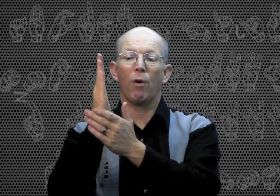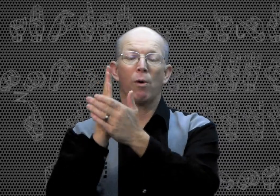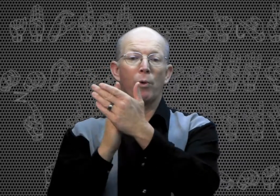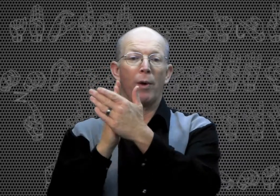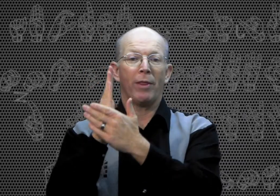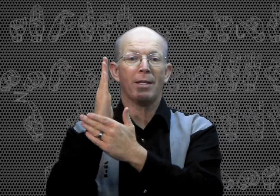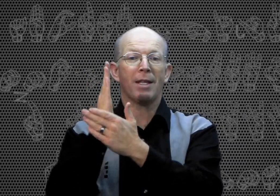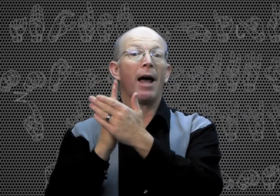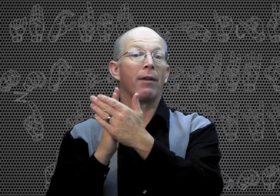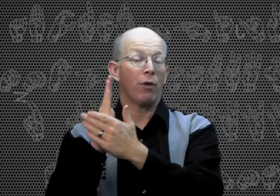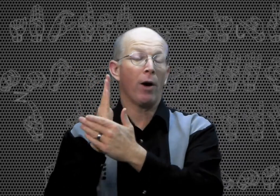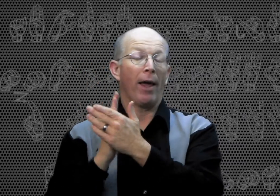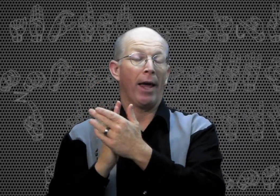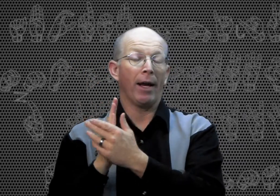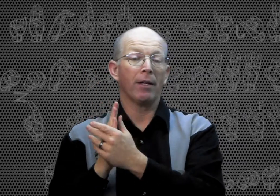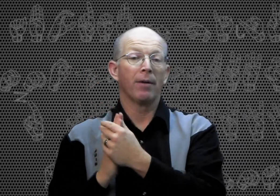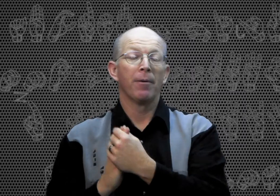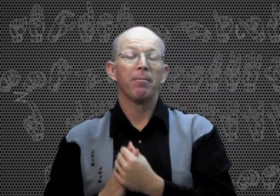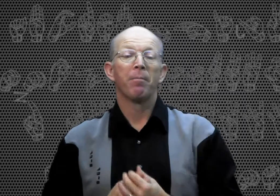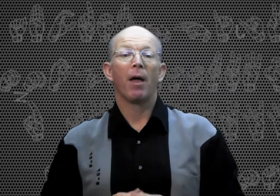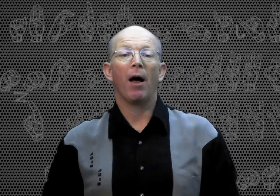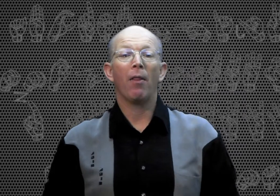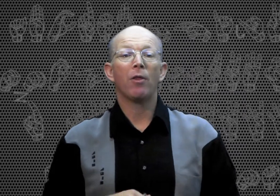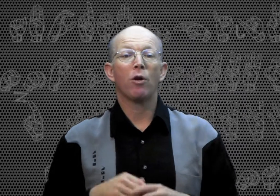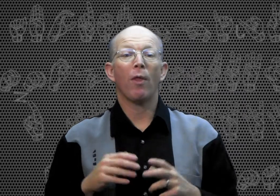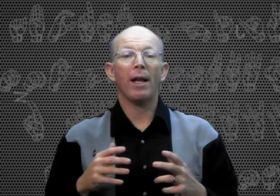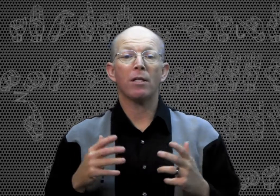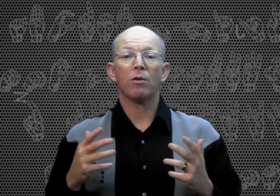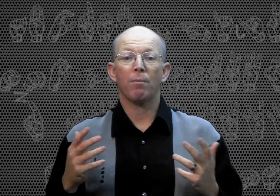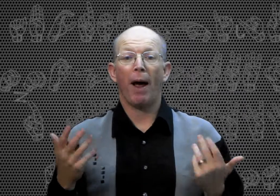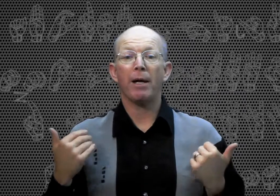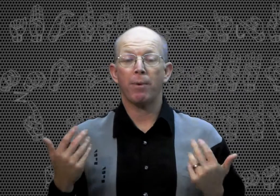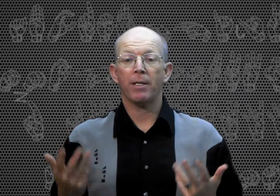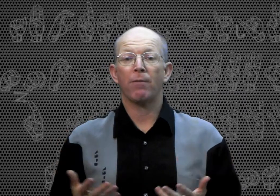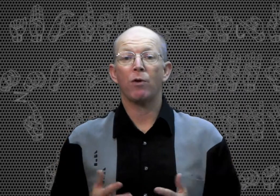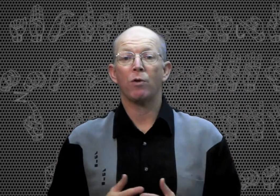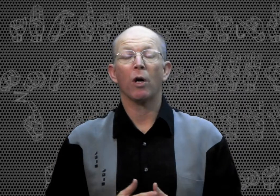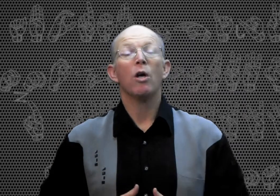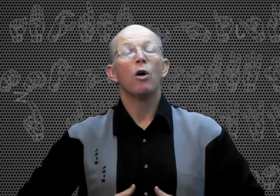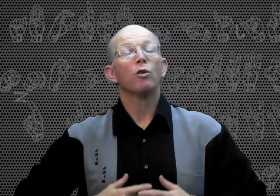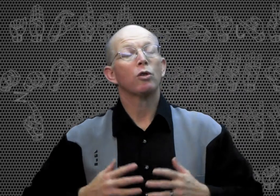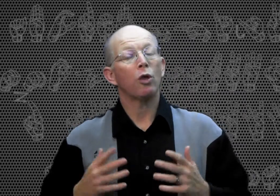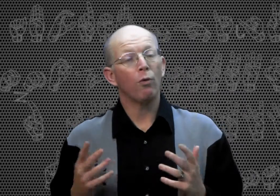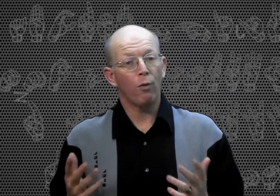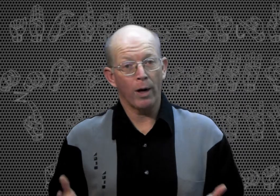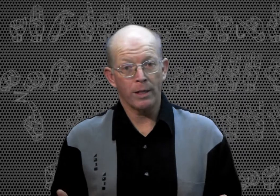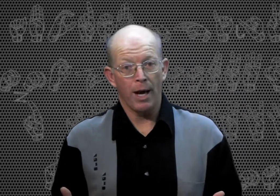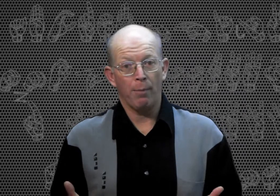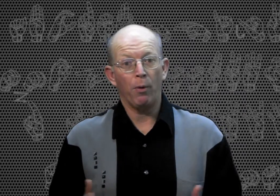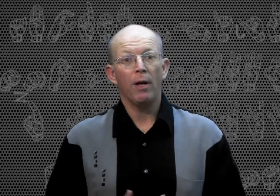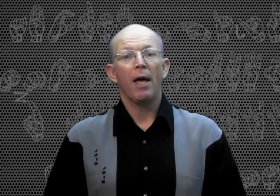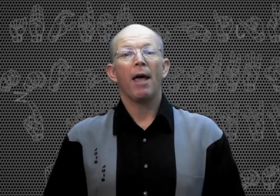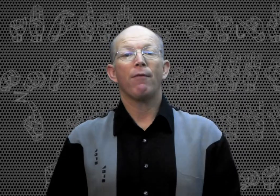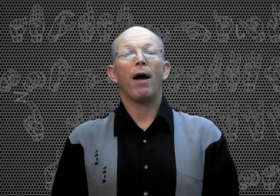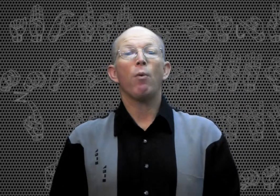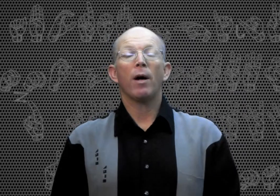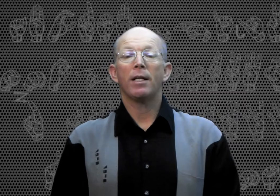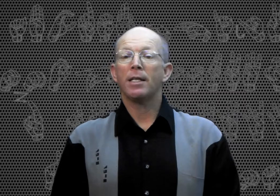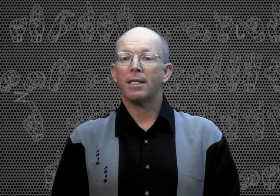forward with the side of your hand. So that is past, present, and future. So for example, if I wanted to